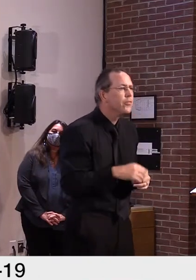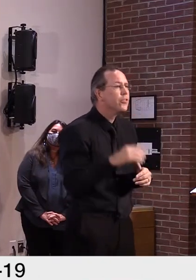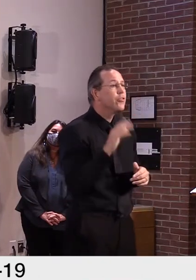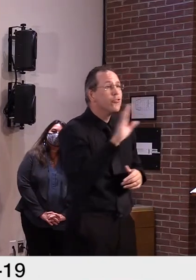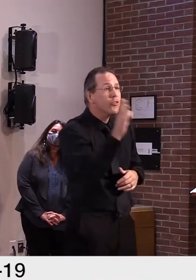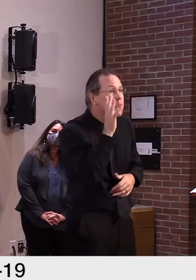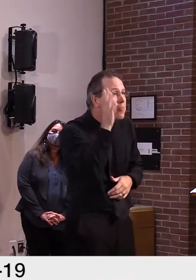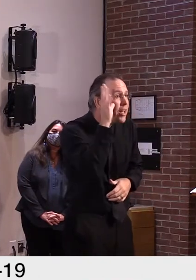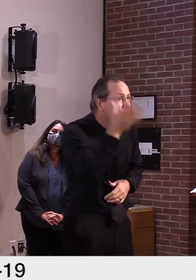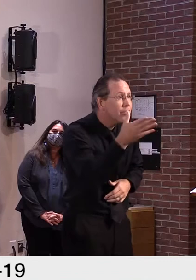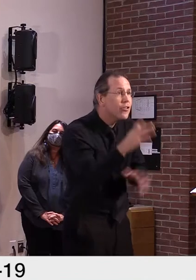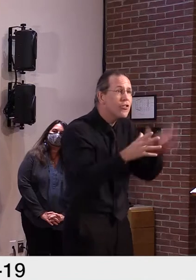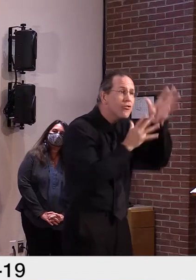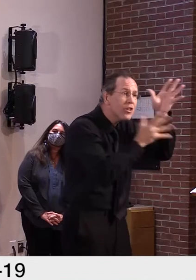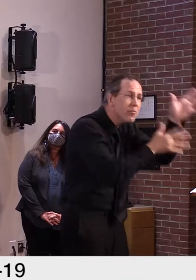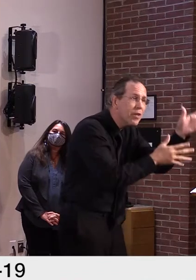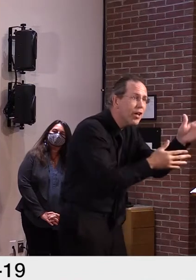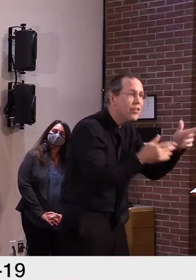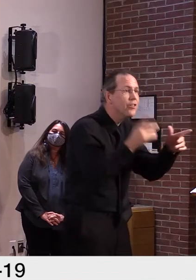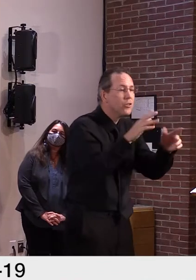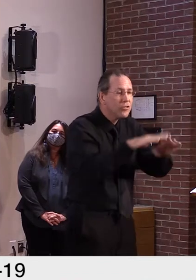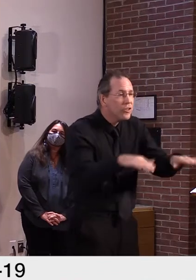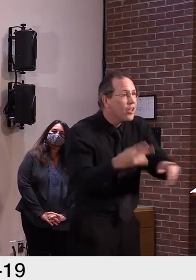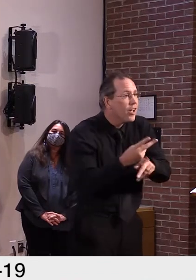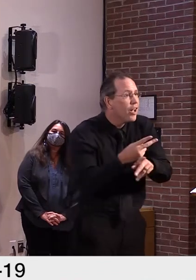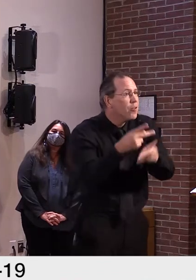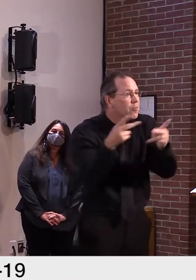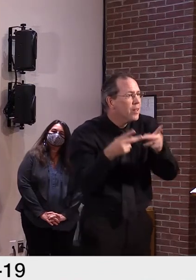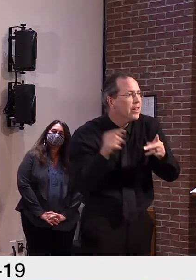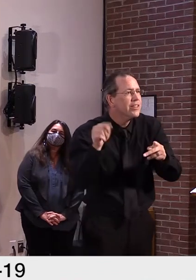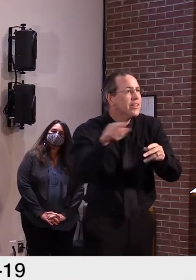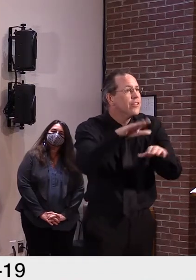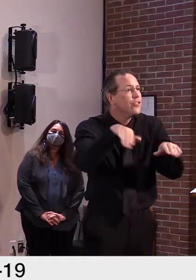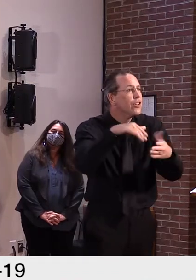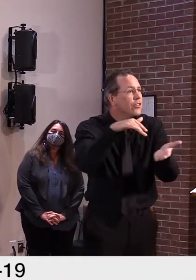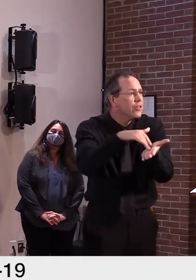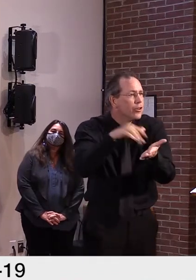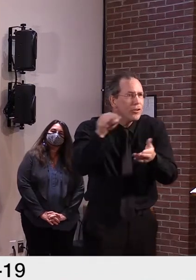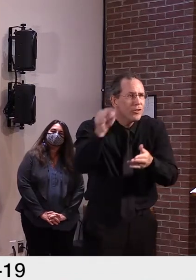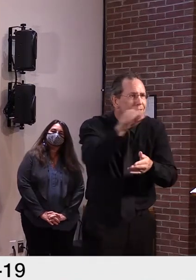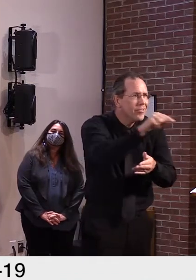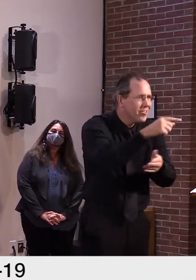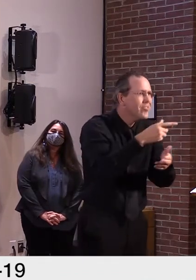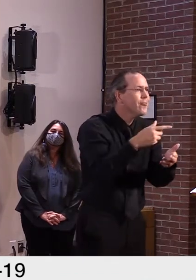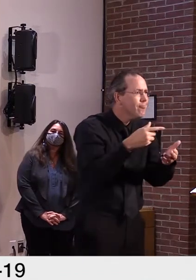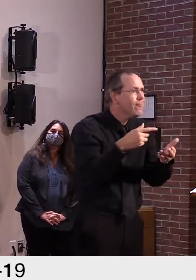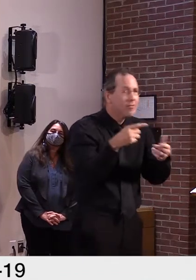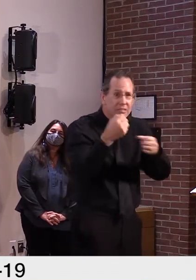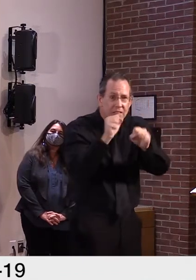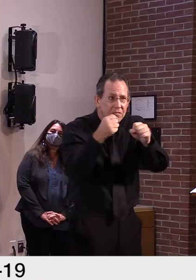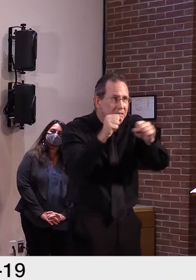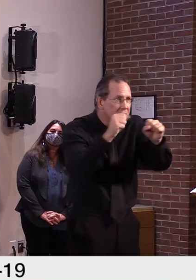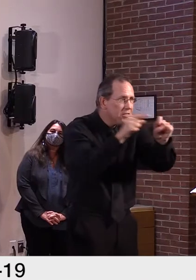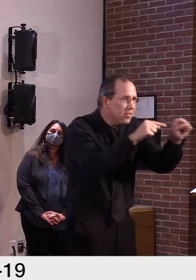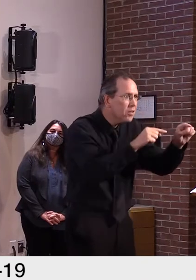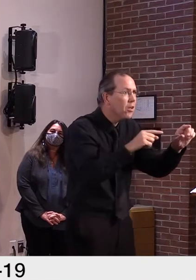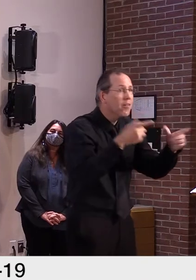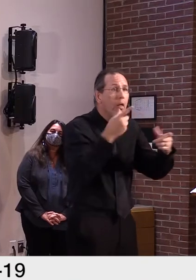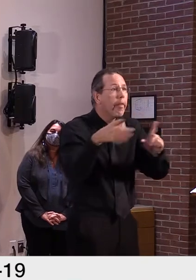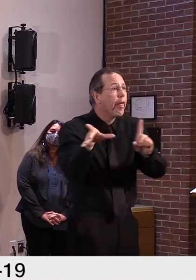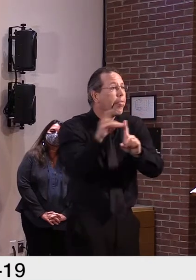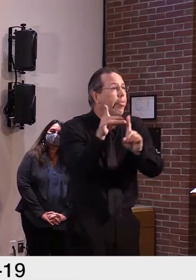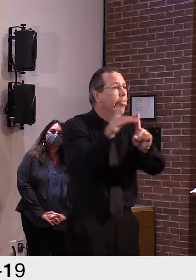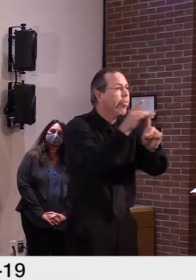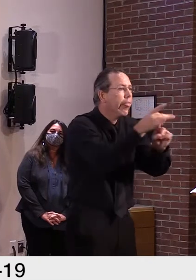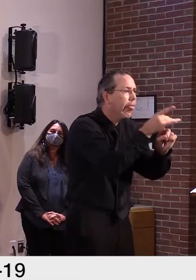they represent the level of virus that's in our community at large. The fact that we have a low level of